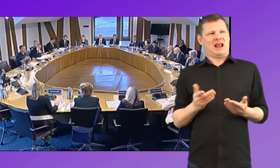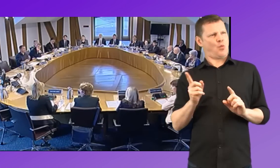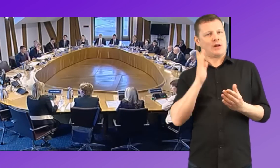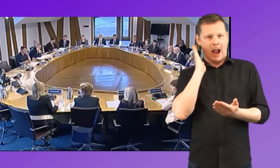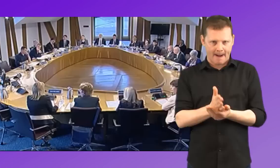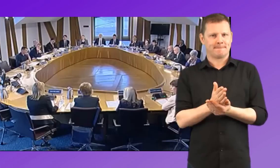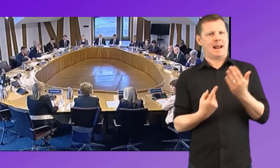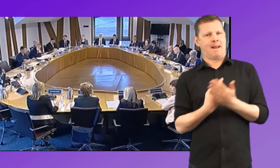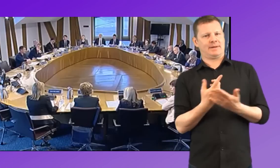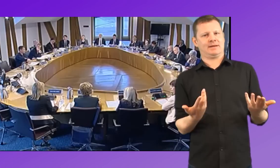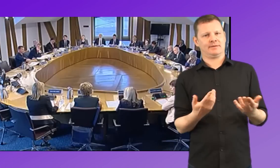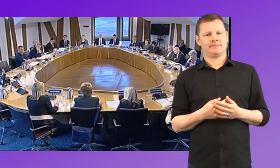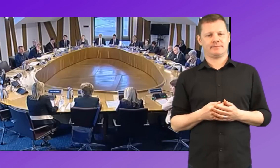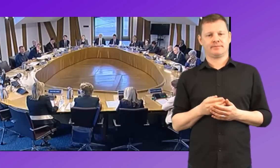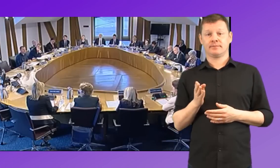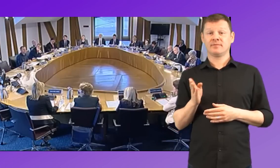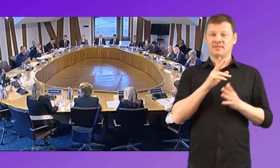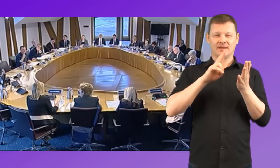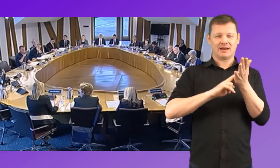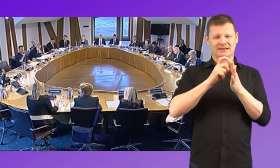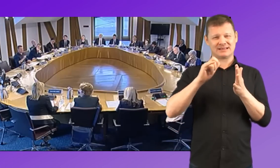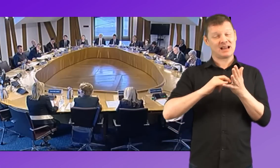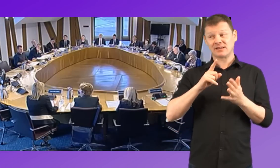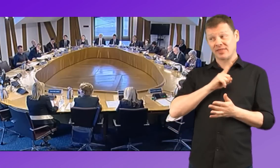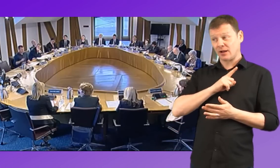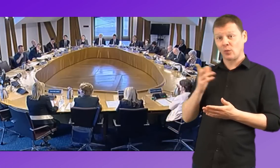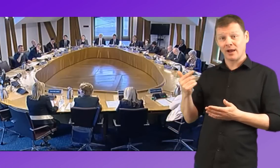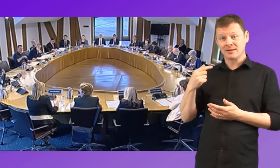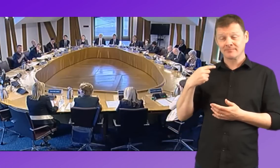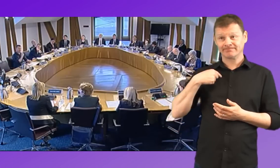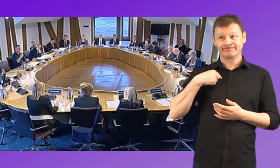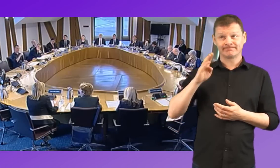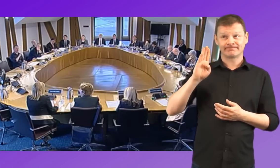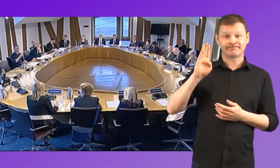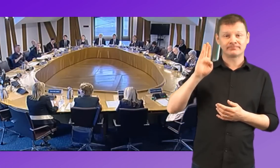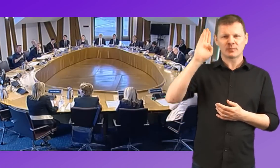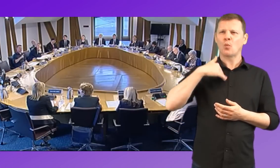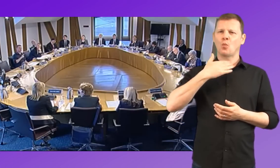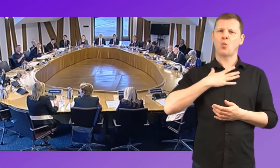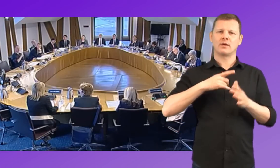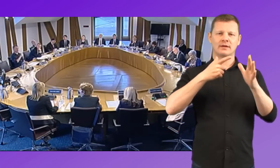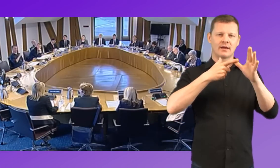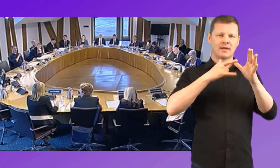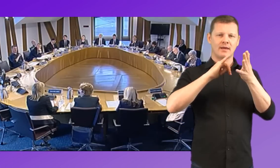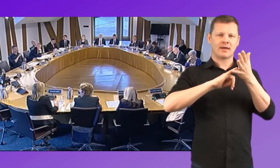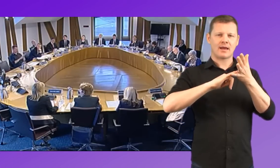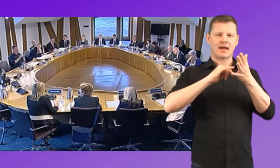Can I just say this is one of the reasons why NDCS have been calling in an aspect review